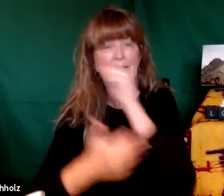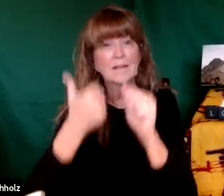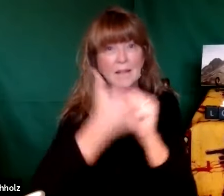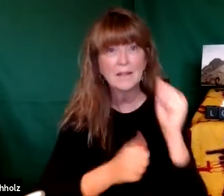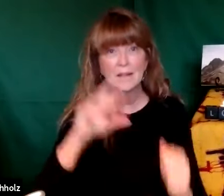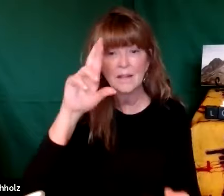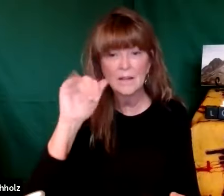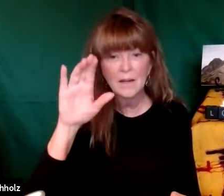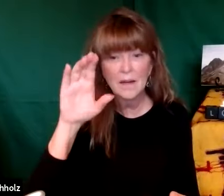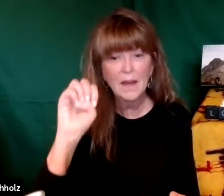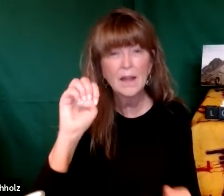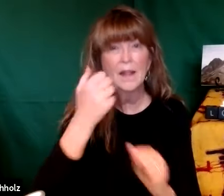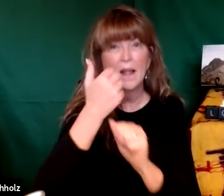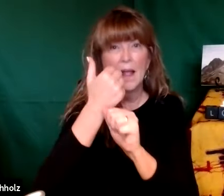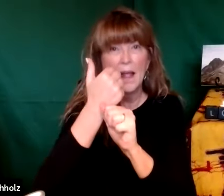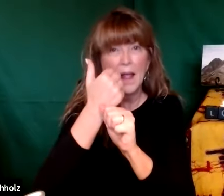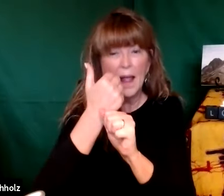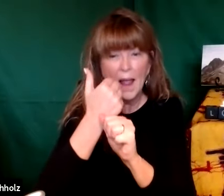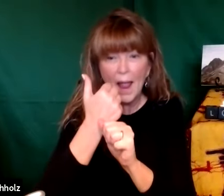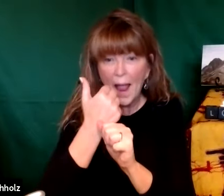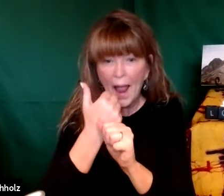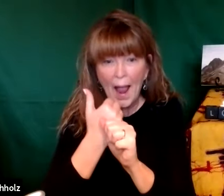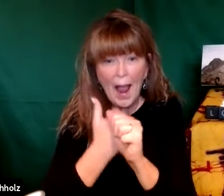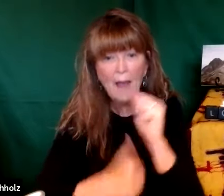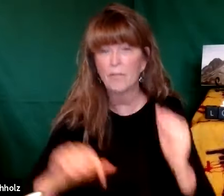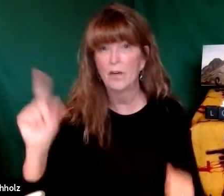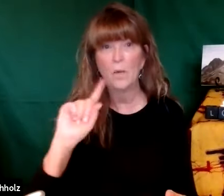and that means every nation every race